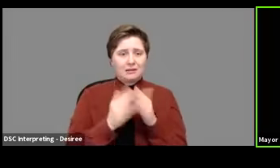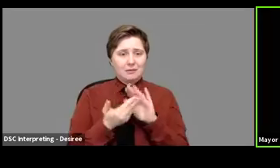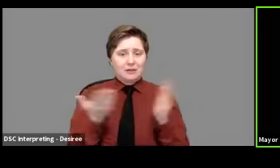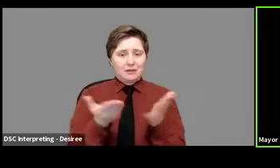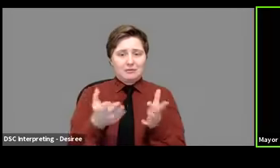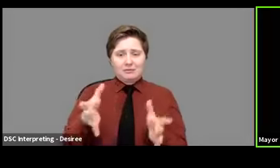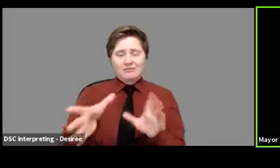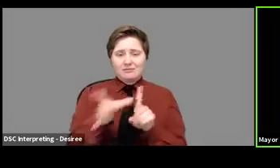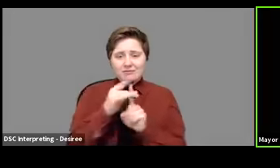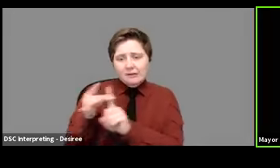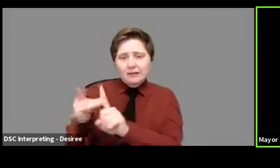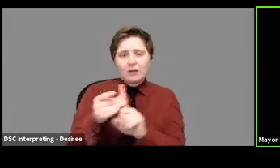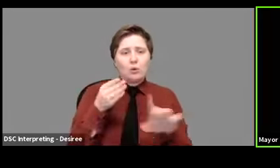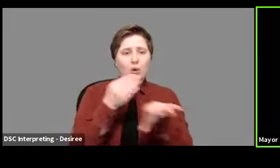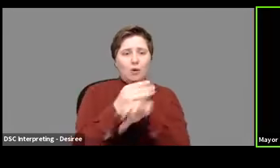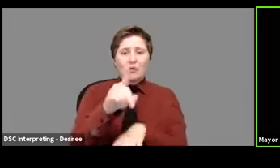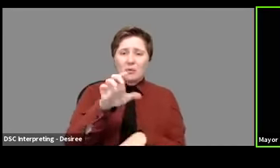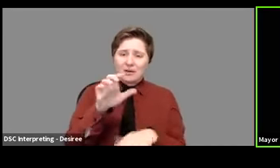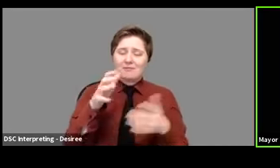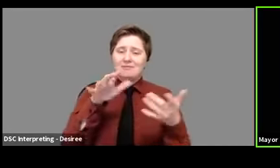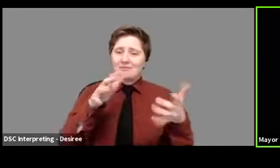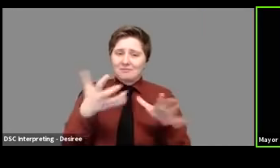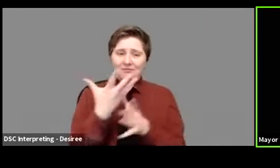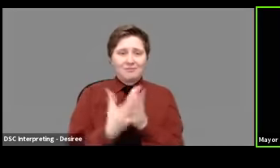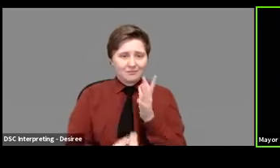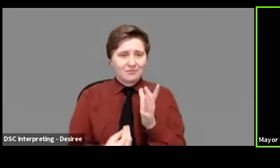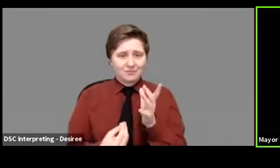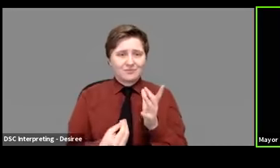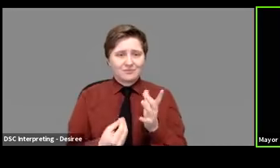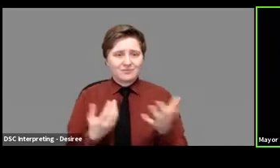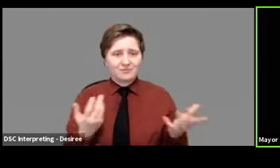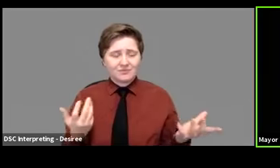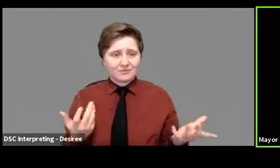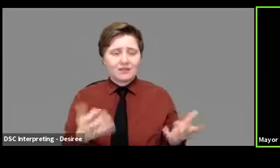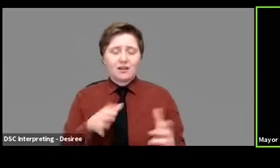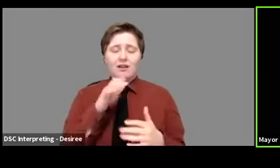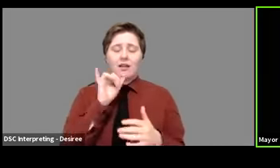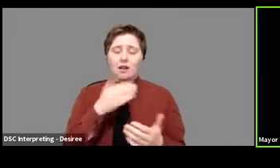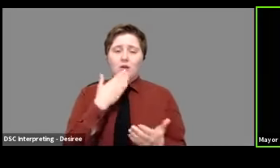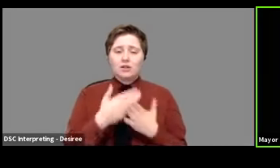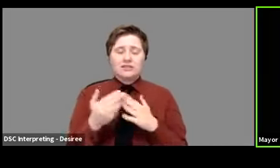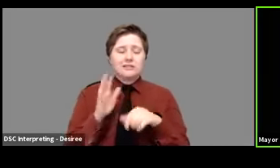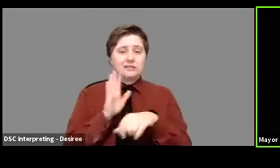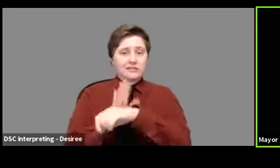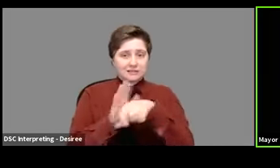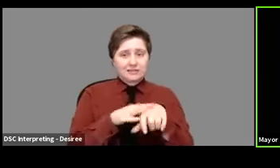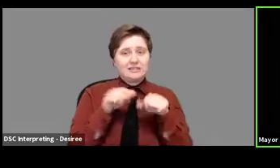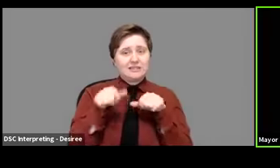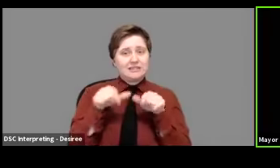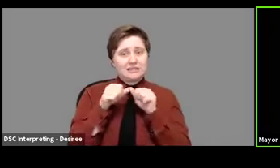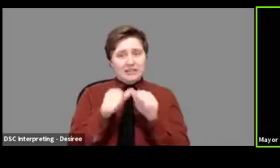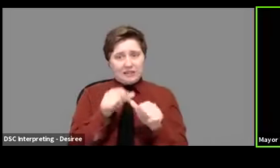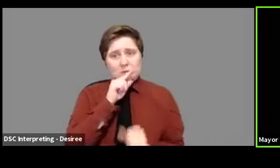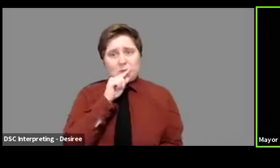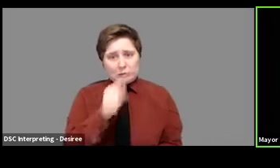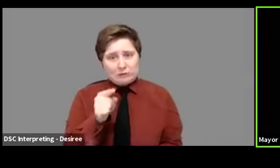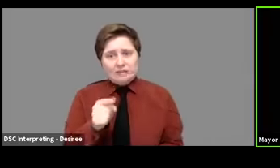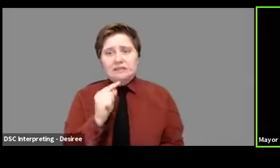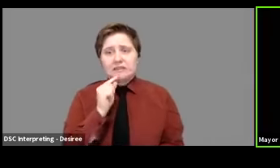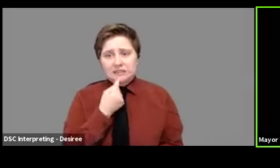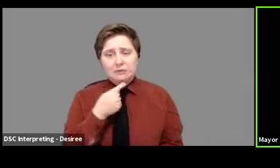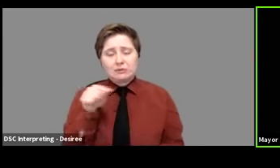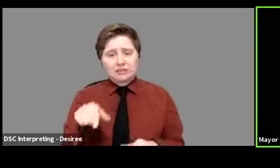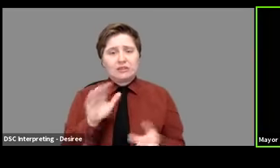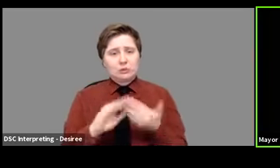down with this virus and over 100 have died from it, I think is a good reminder that this continues to be very real for people in our